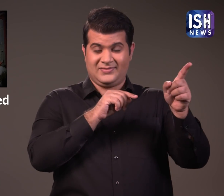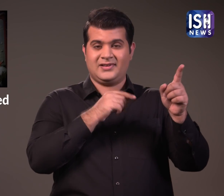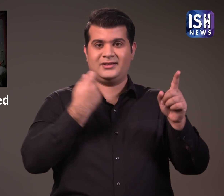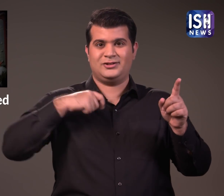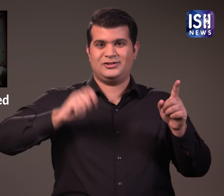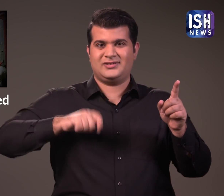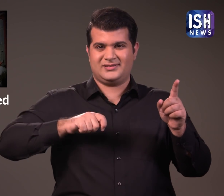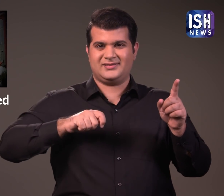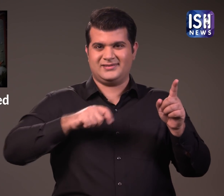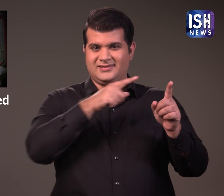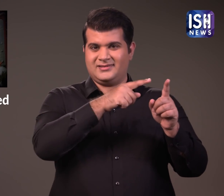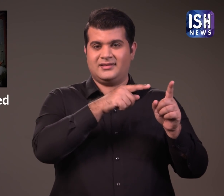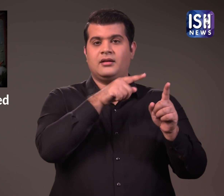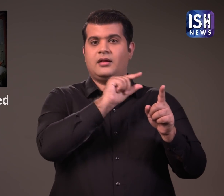Justice Kuni Krishnan said,